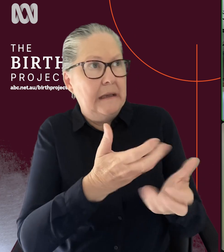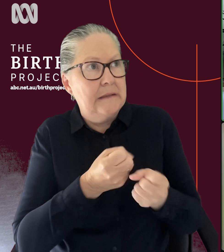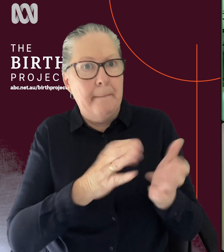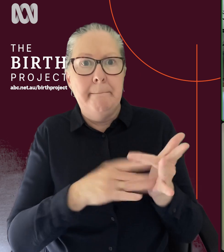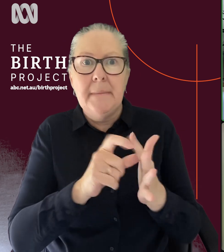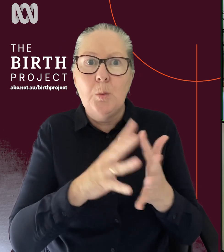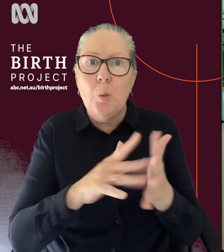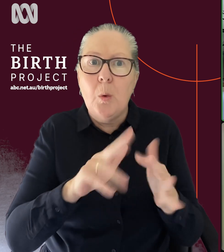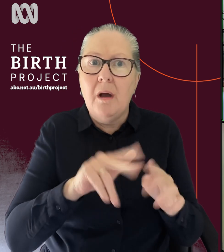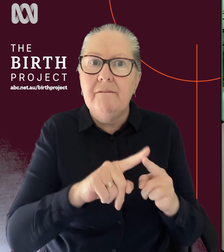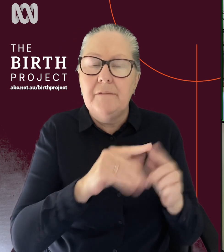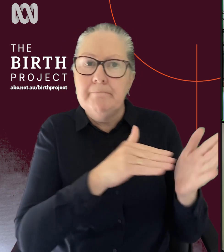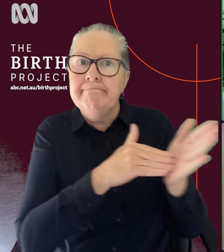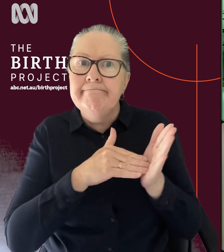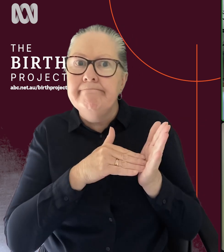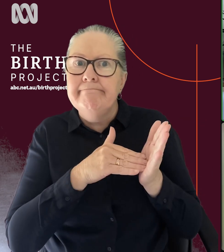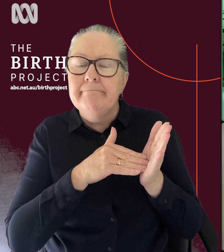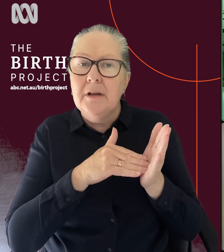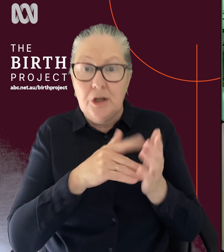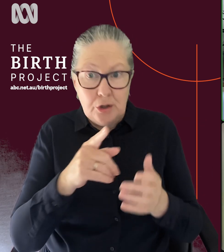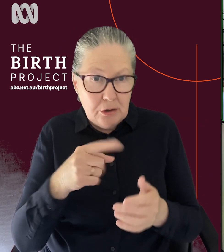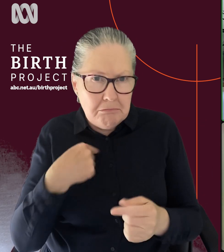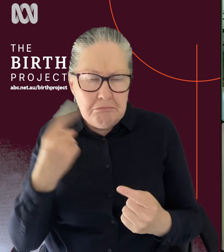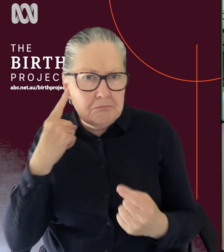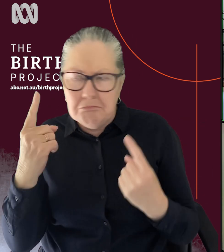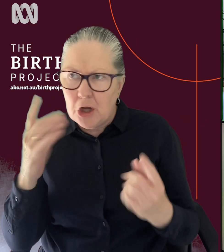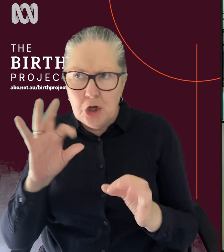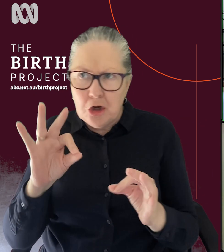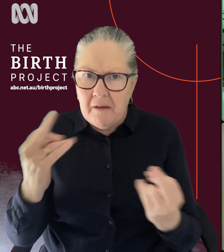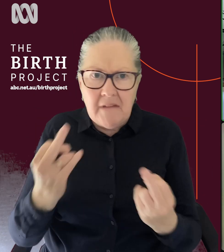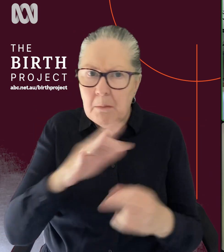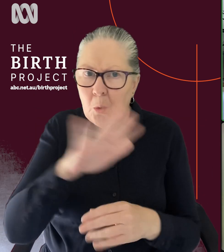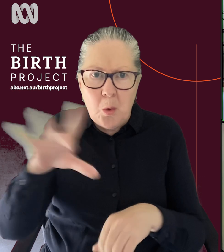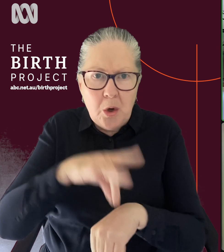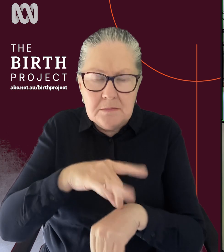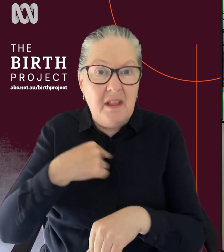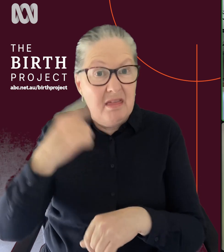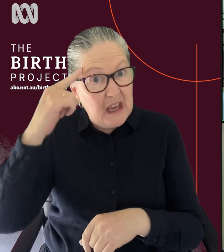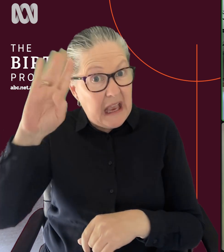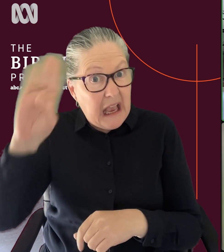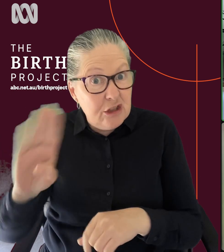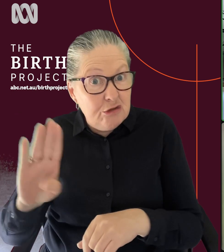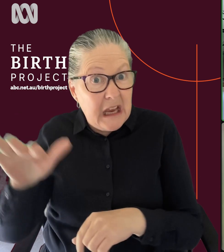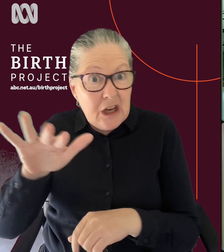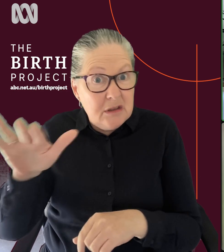How does that work? Because you often hear of it's not available at every sort of hospital. I assume that in regional areas, it's definitely